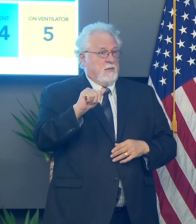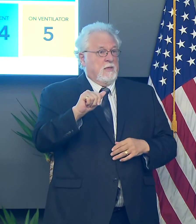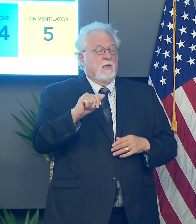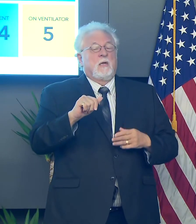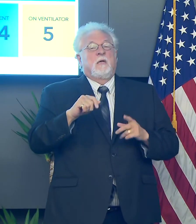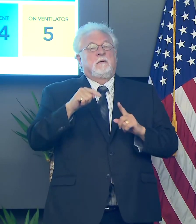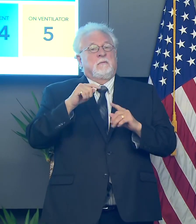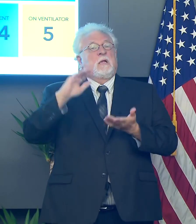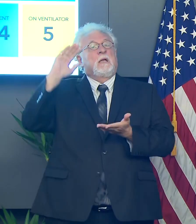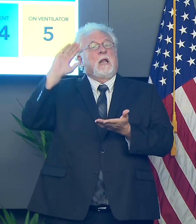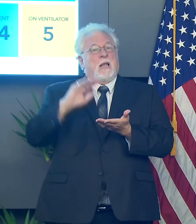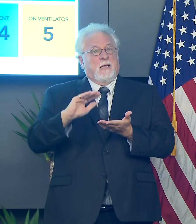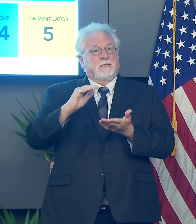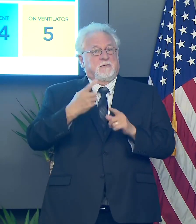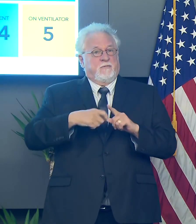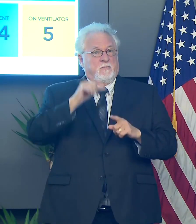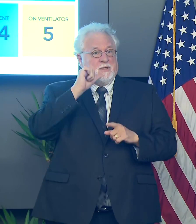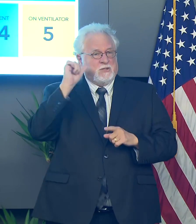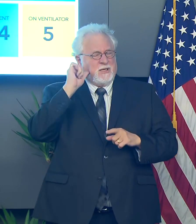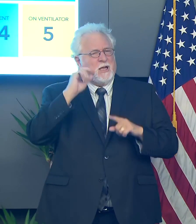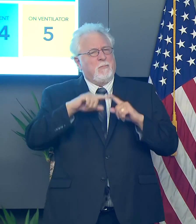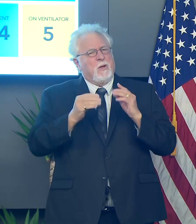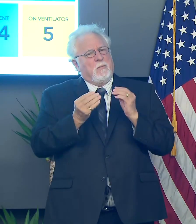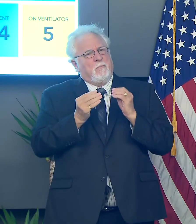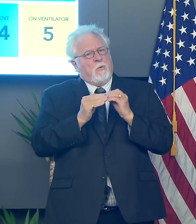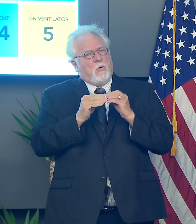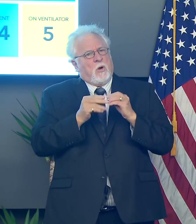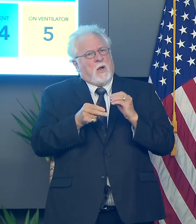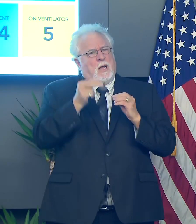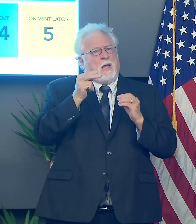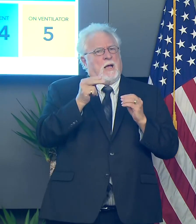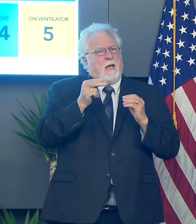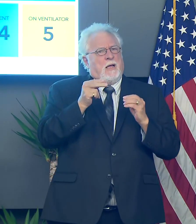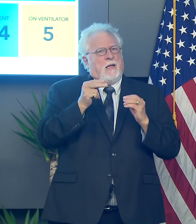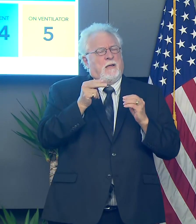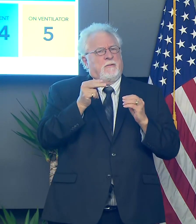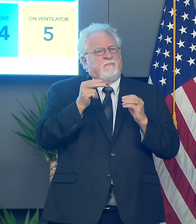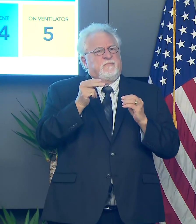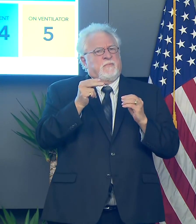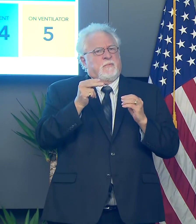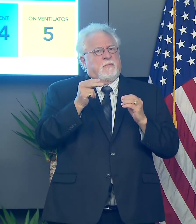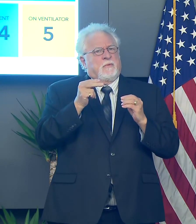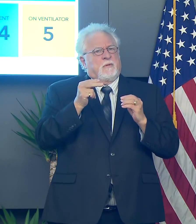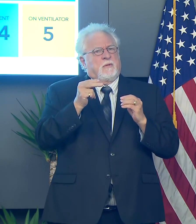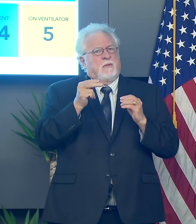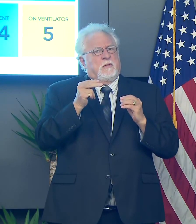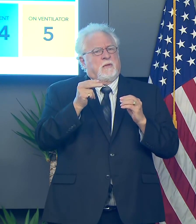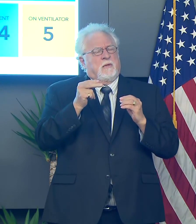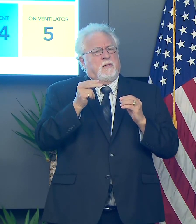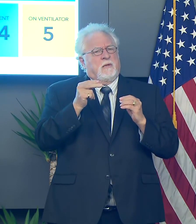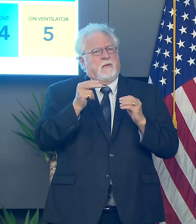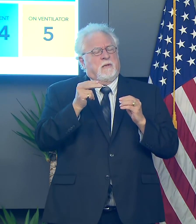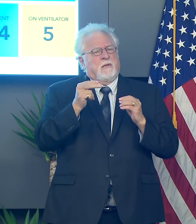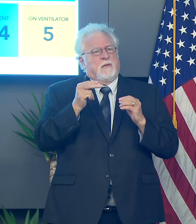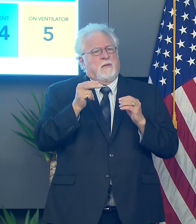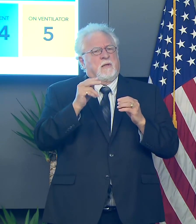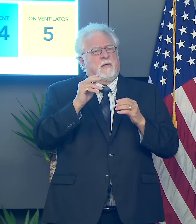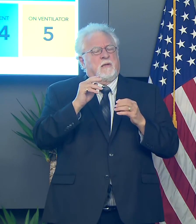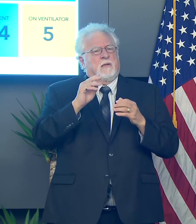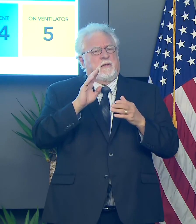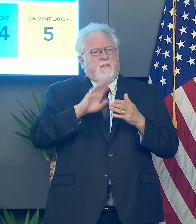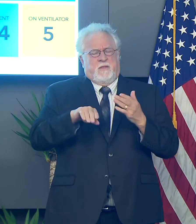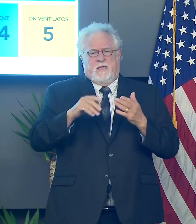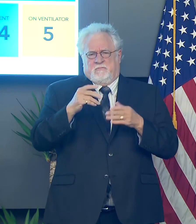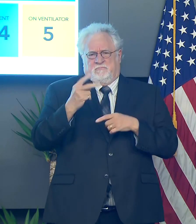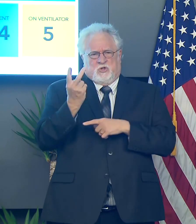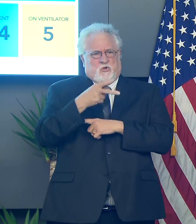which is a drop from yesterday, but a few higher than where we were just a